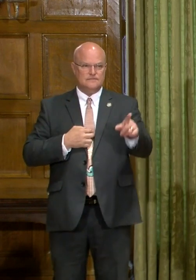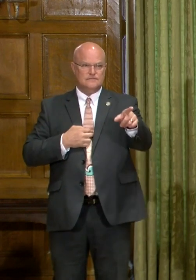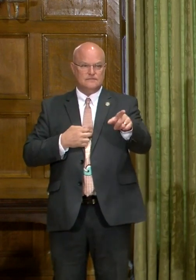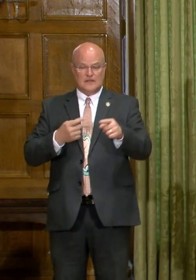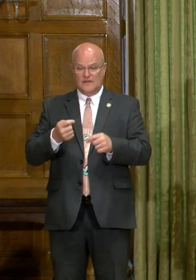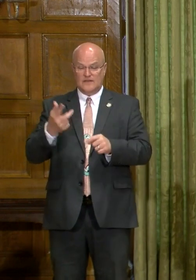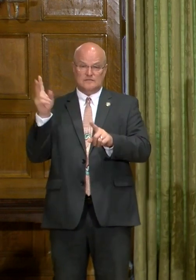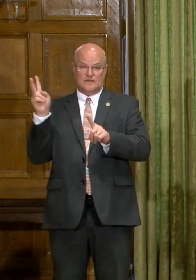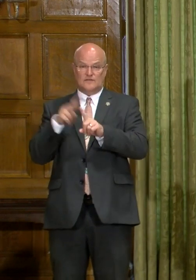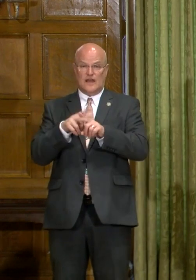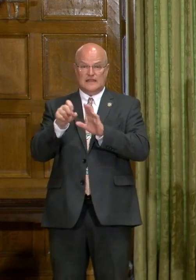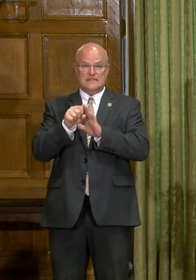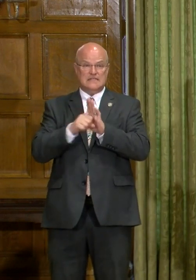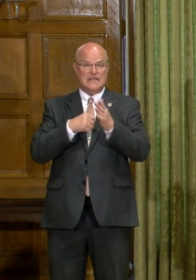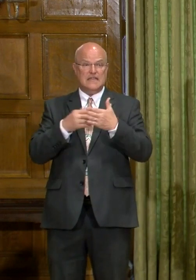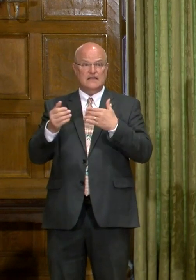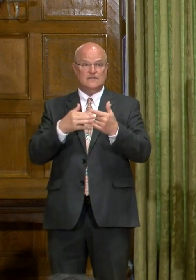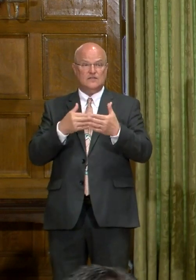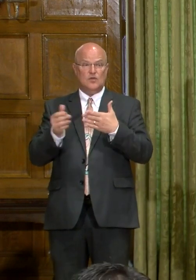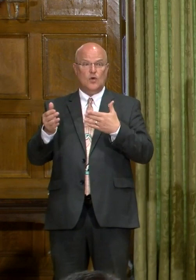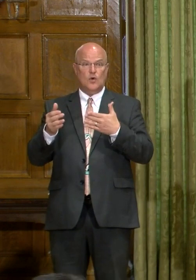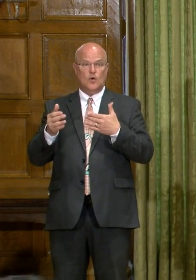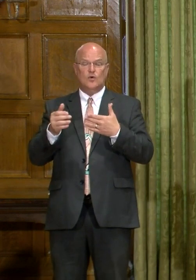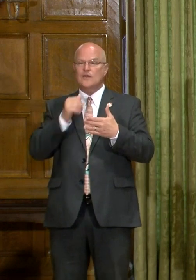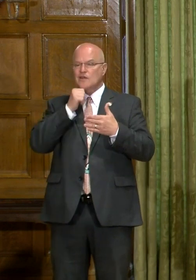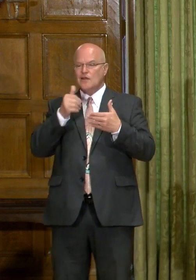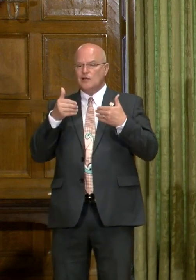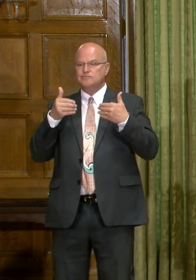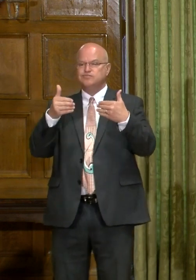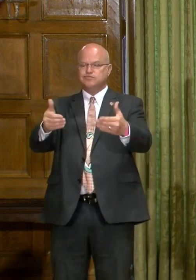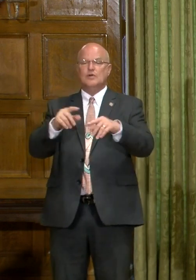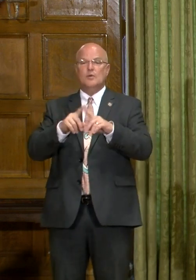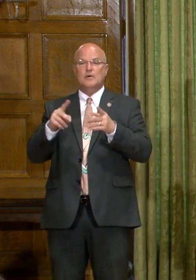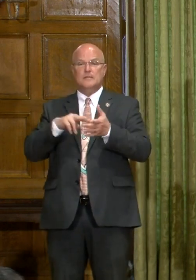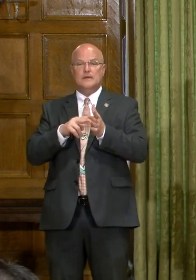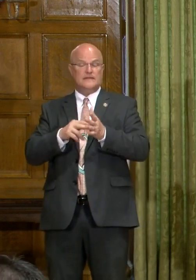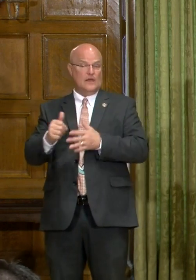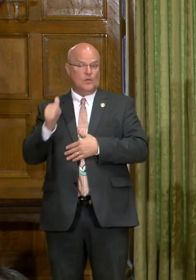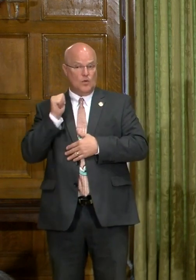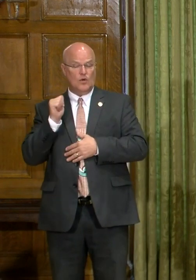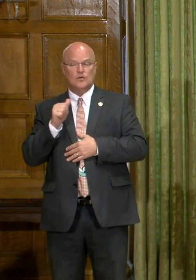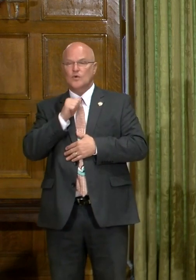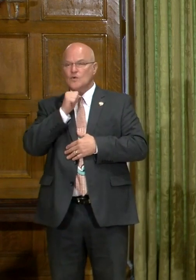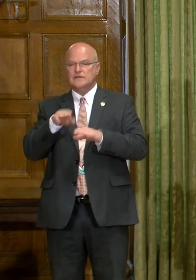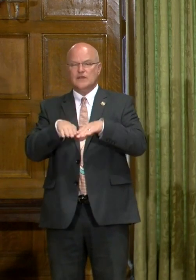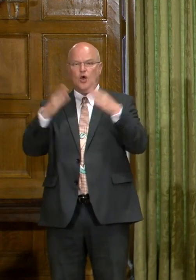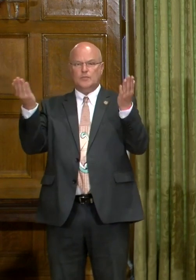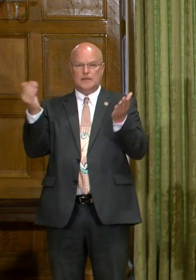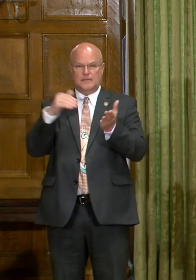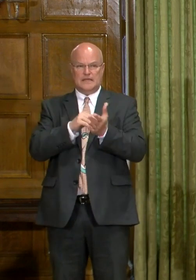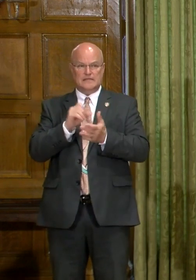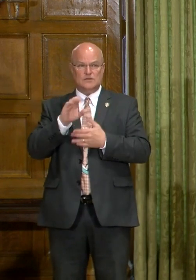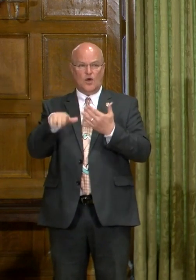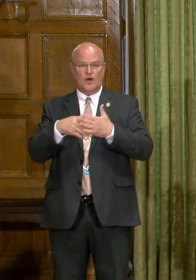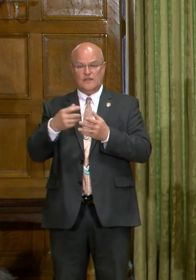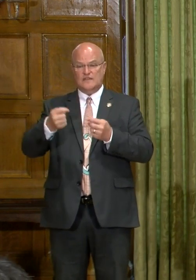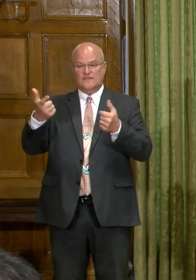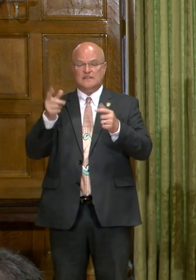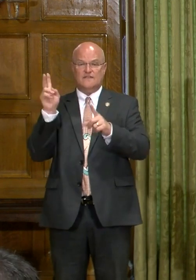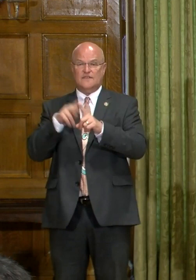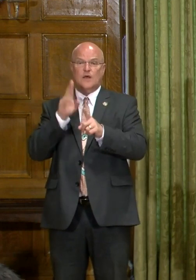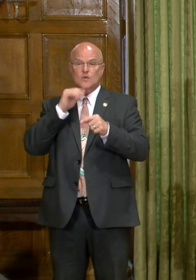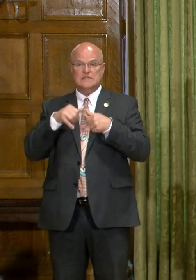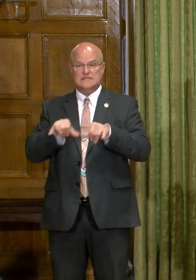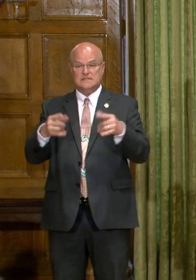evictions are still being filed in the state, even though the courts aren't proceeding right now. That doesn't mean that they won't once they're all opened back up again. So, all those eviction